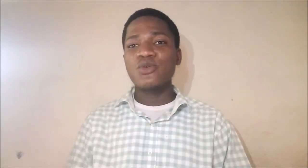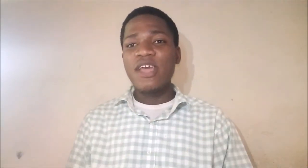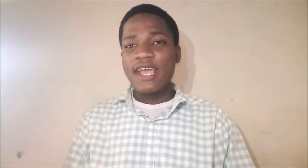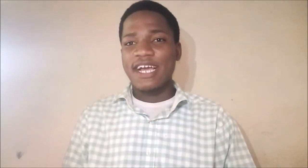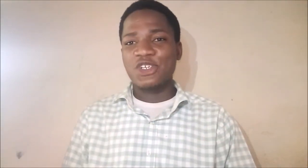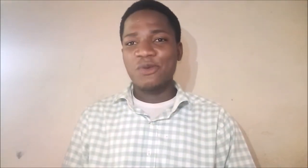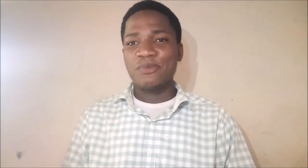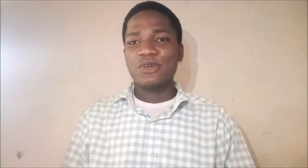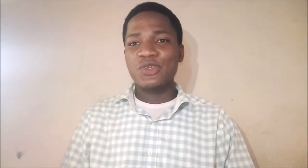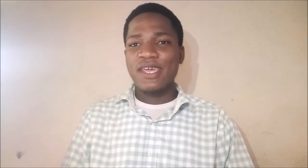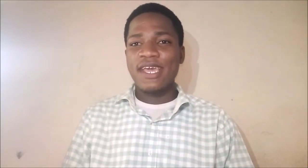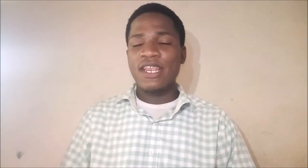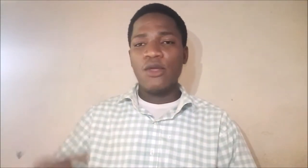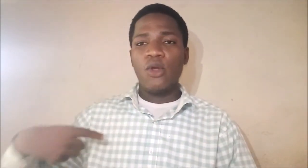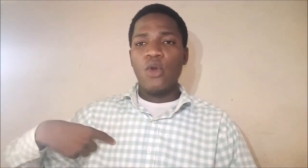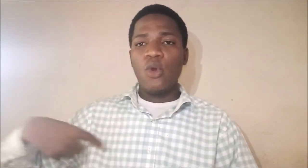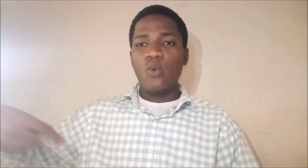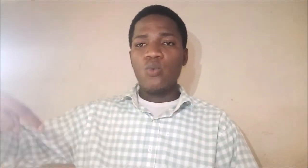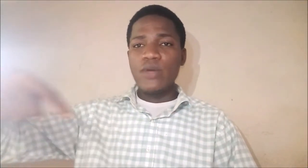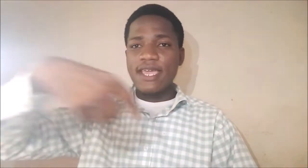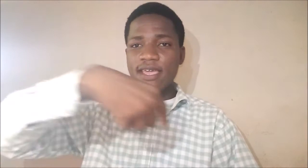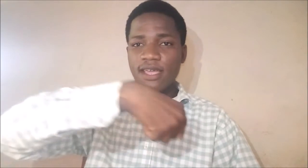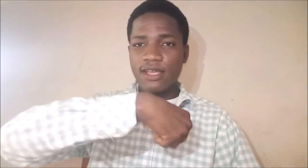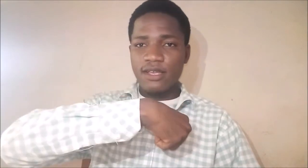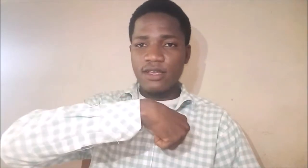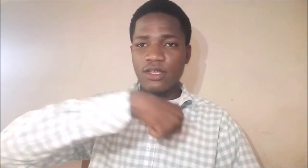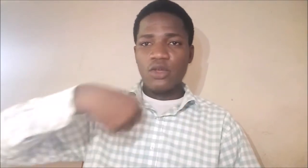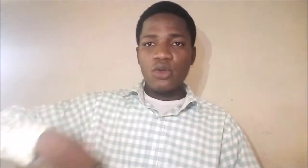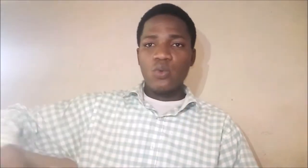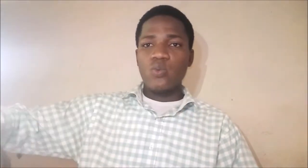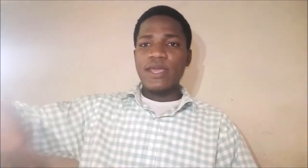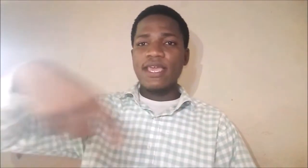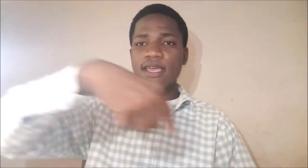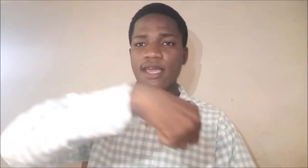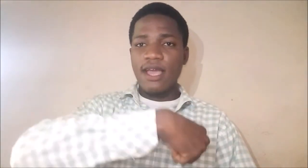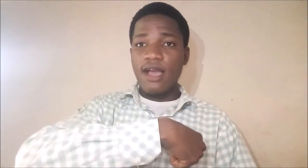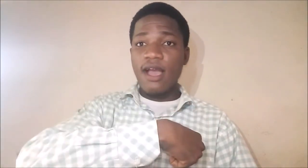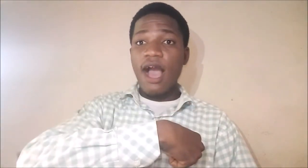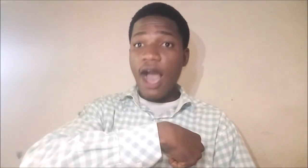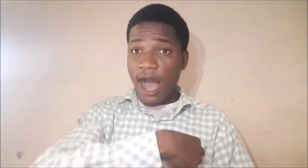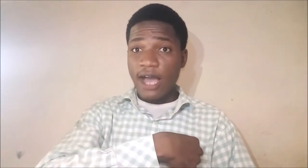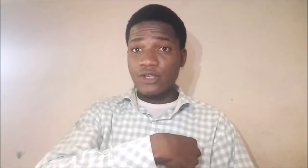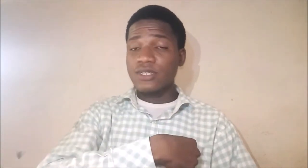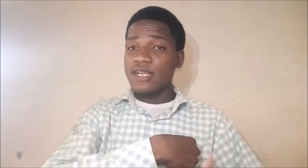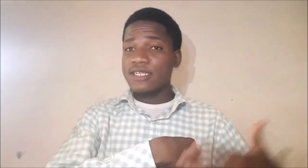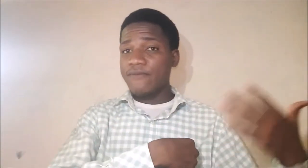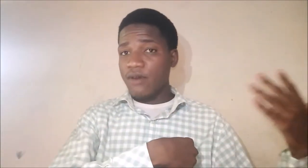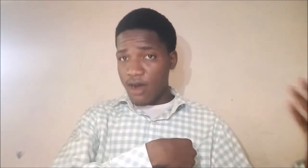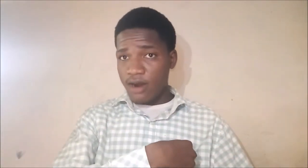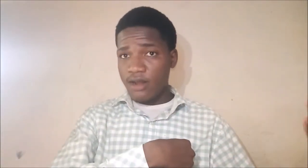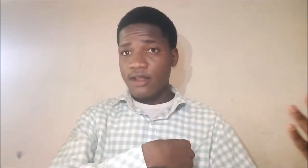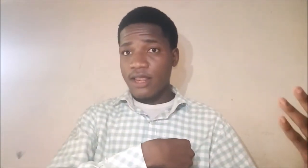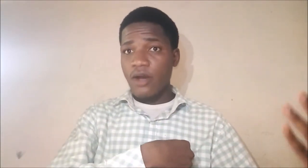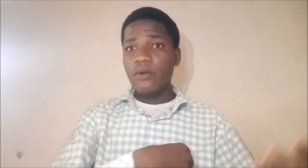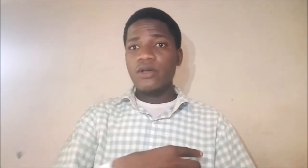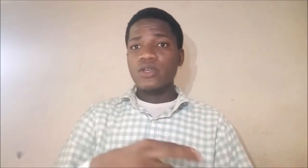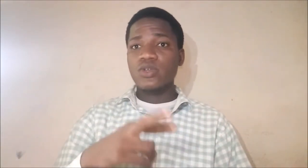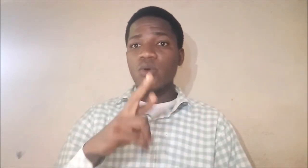catch up? So again, we, we are. just let the sign for R now. So,